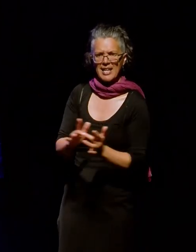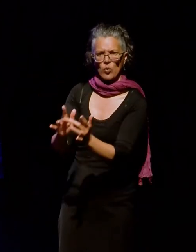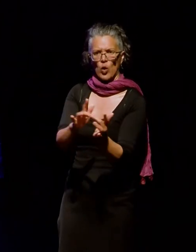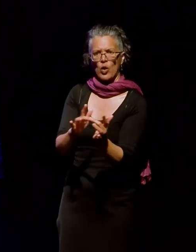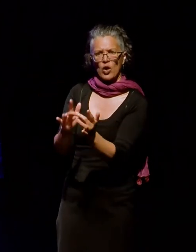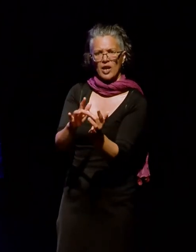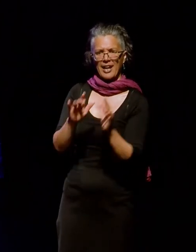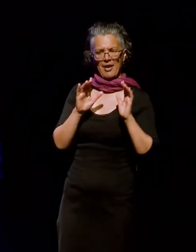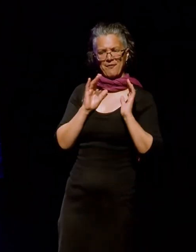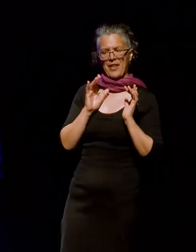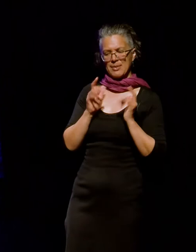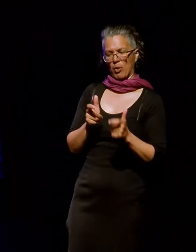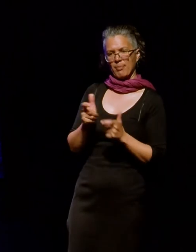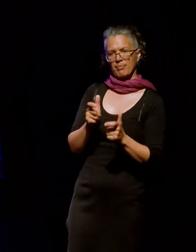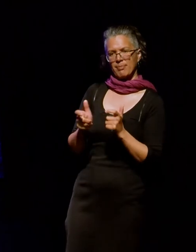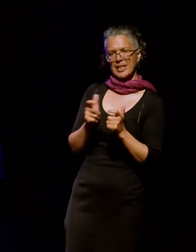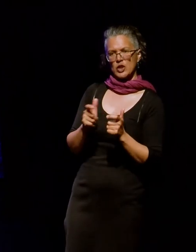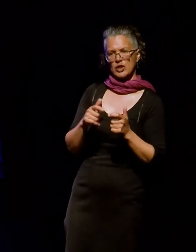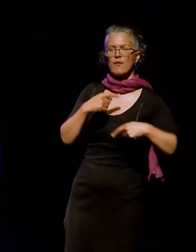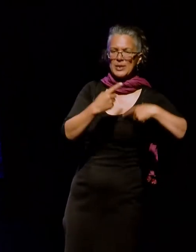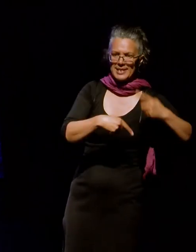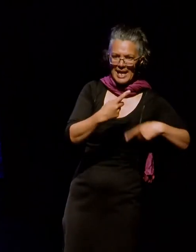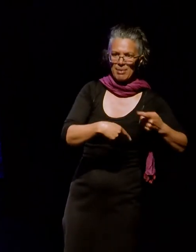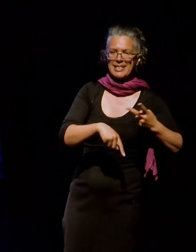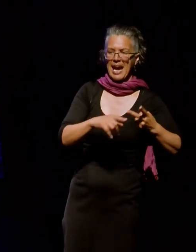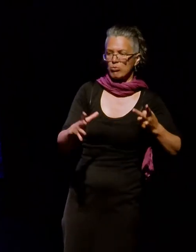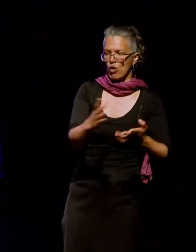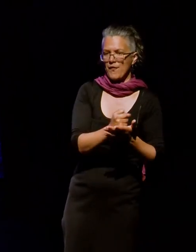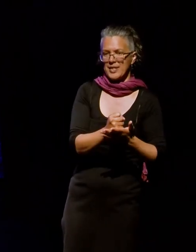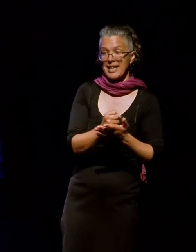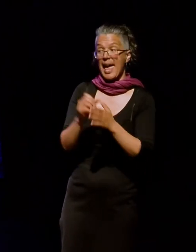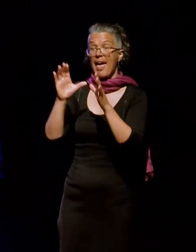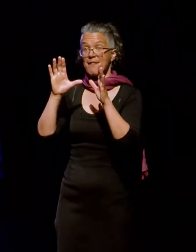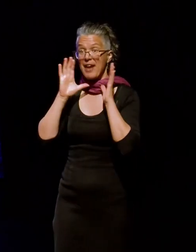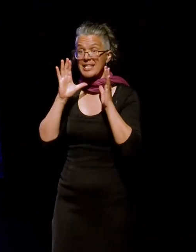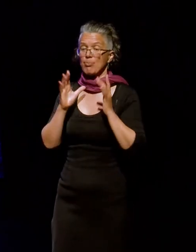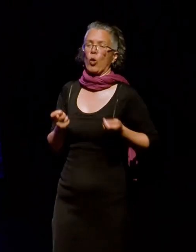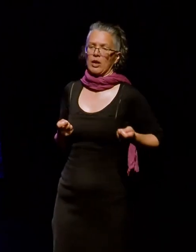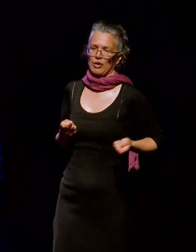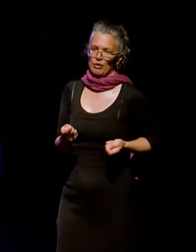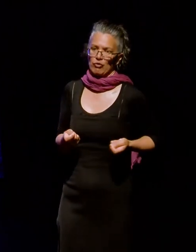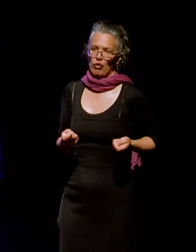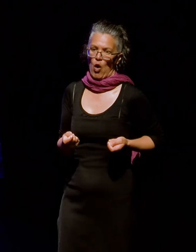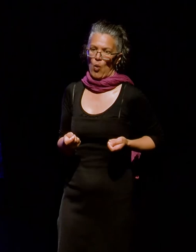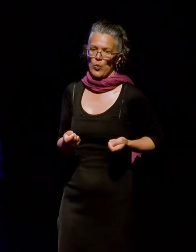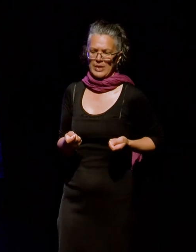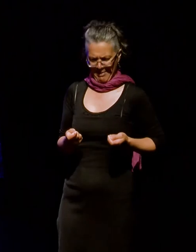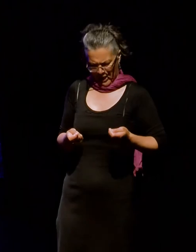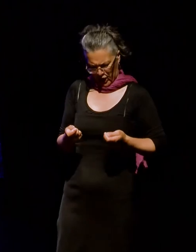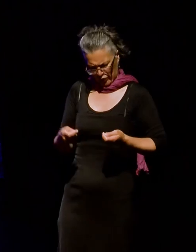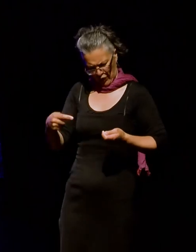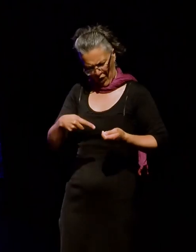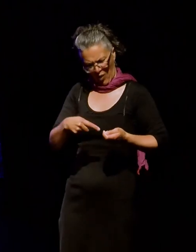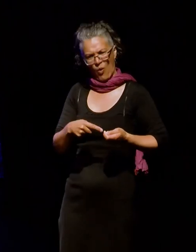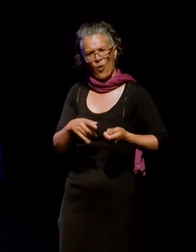for the purpose of its own sustainability and profit. Facebook is in control. However, control is also embedded